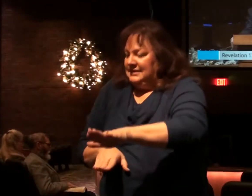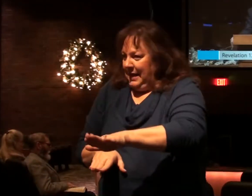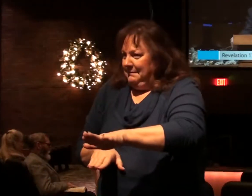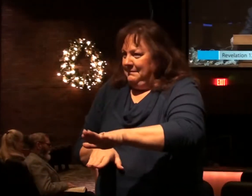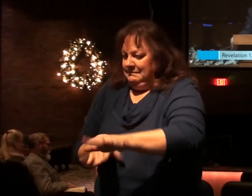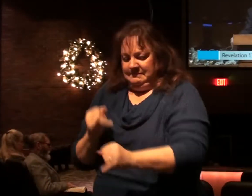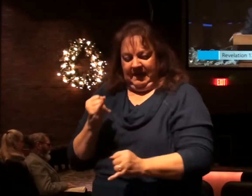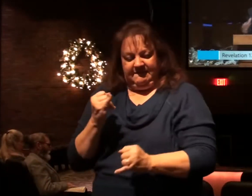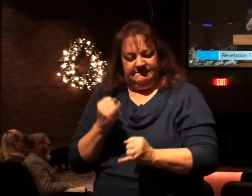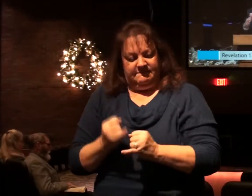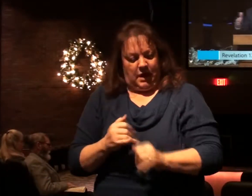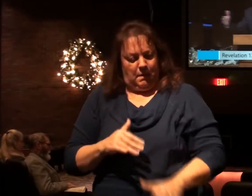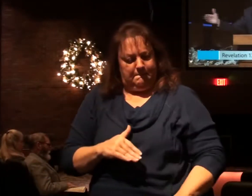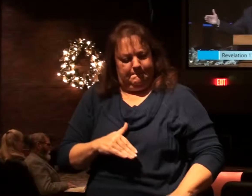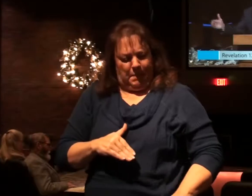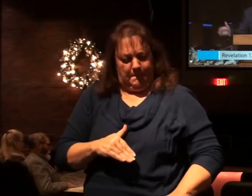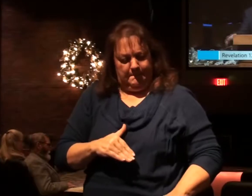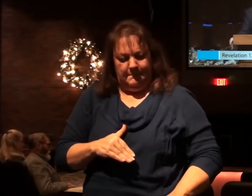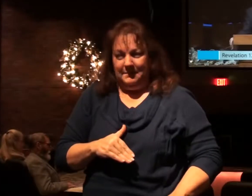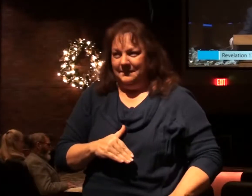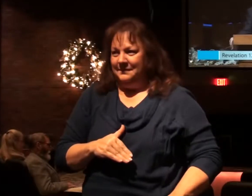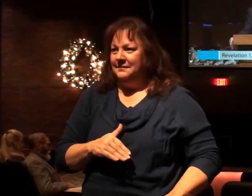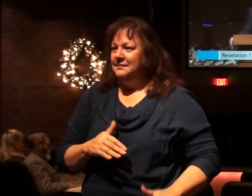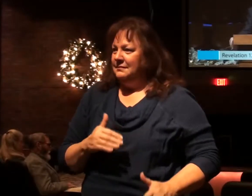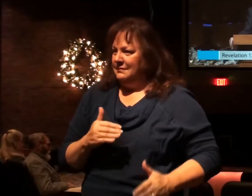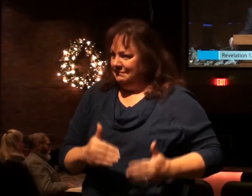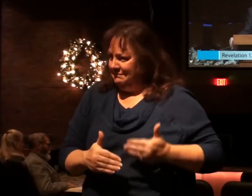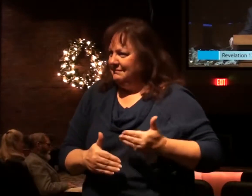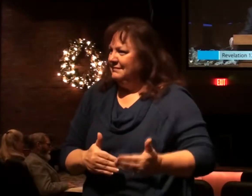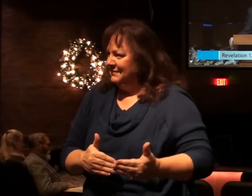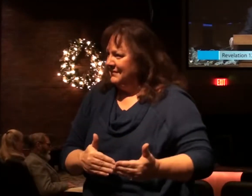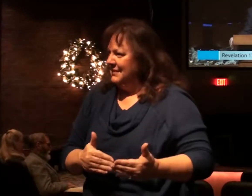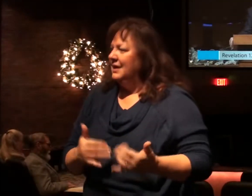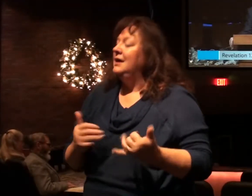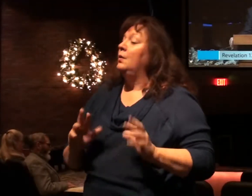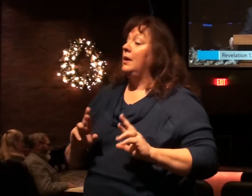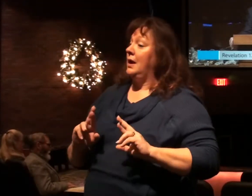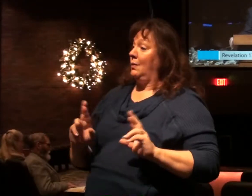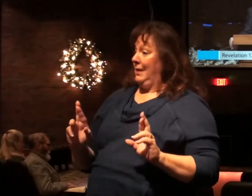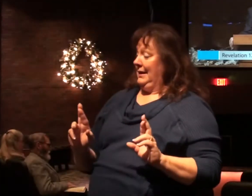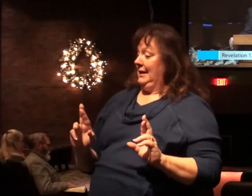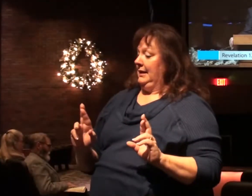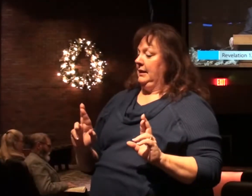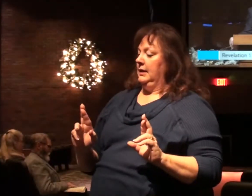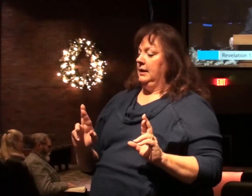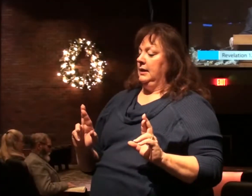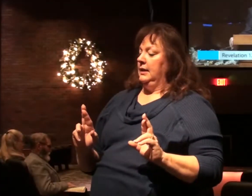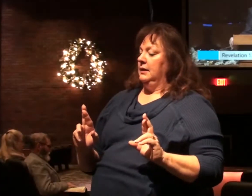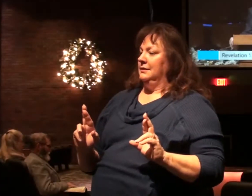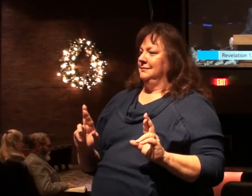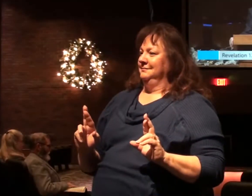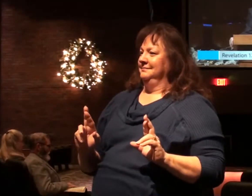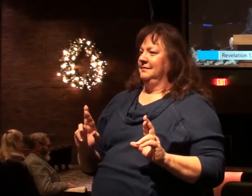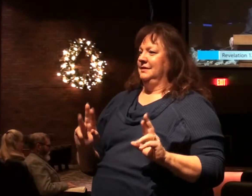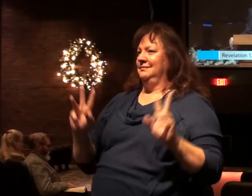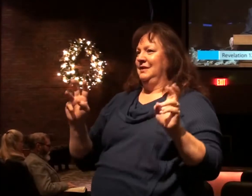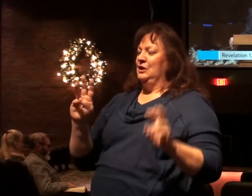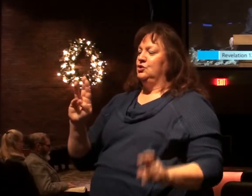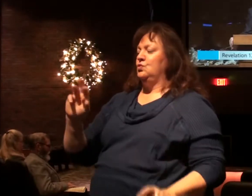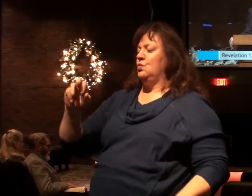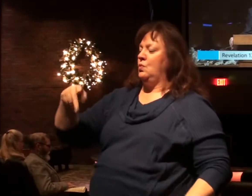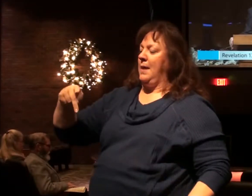final defeat that moves us. We are now ready, if I could use the expression, to wrap things up.